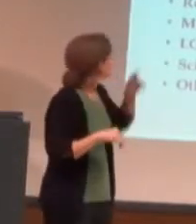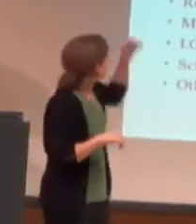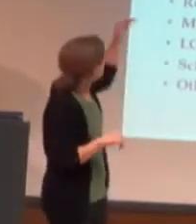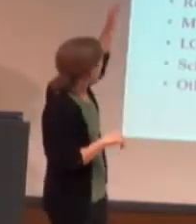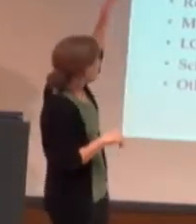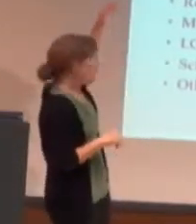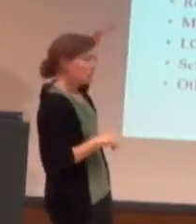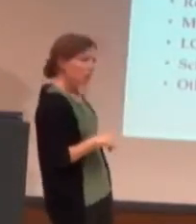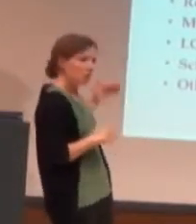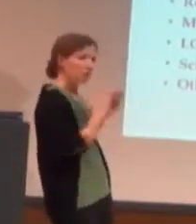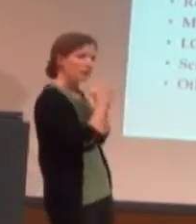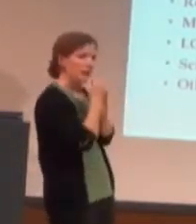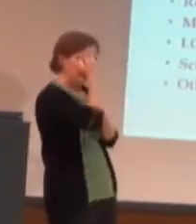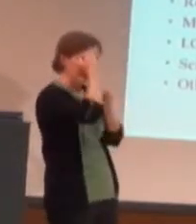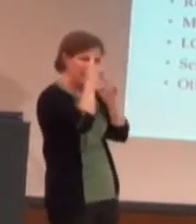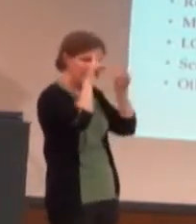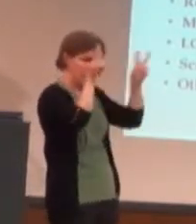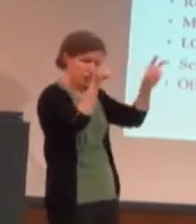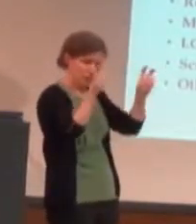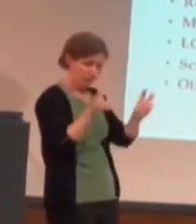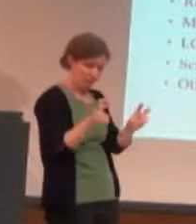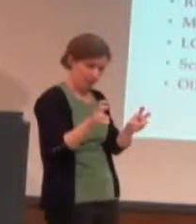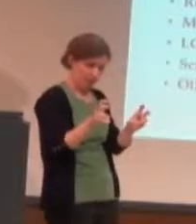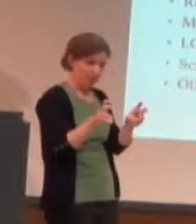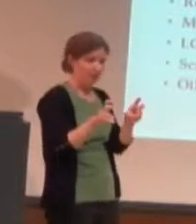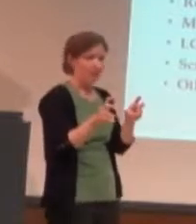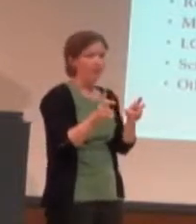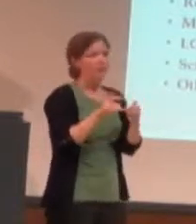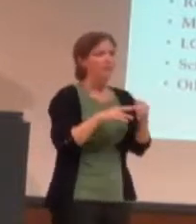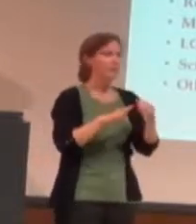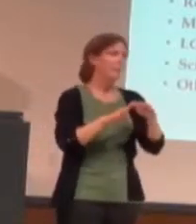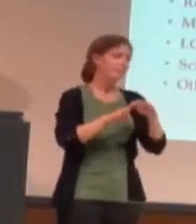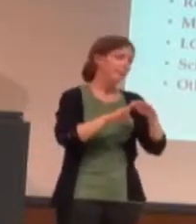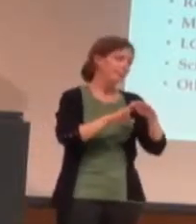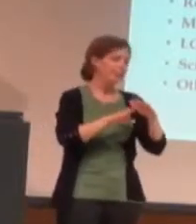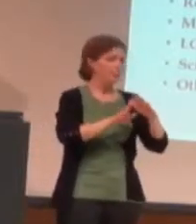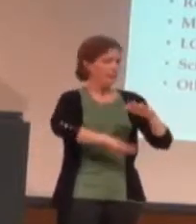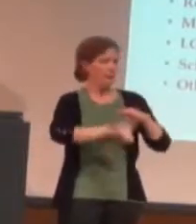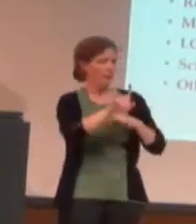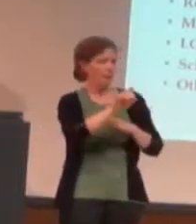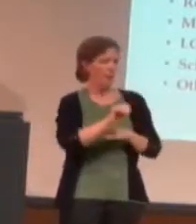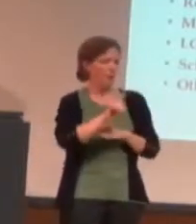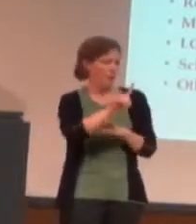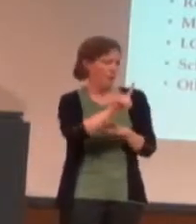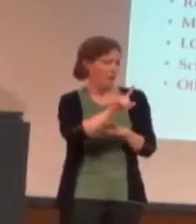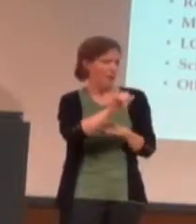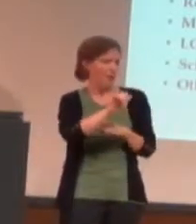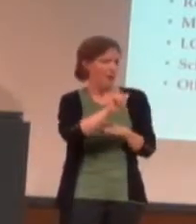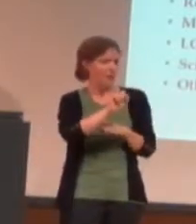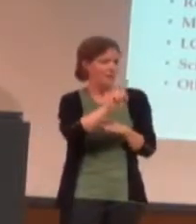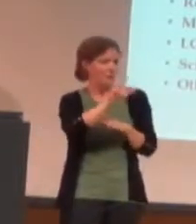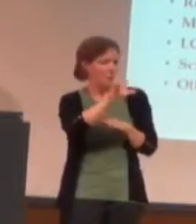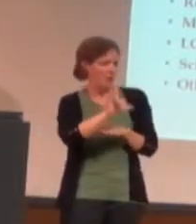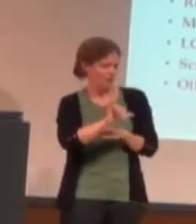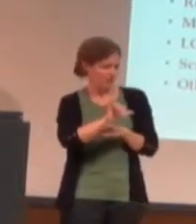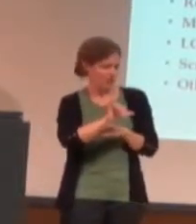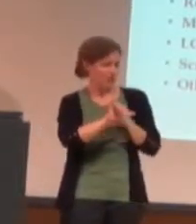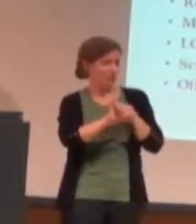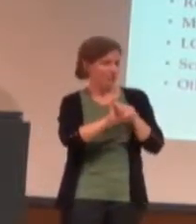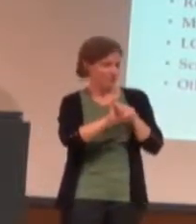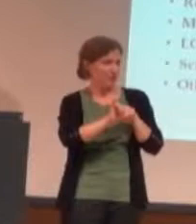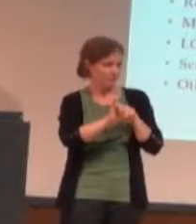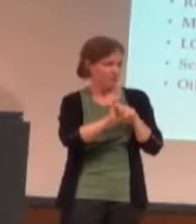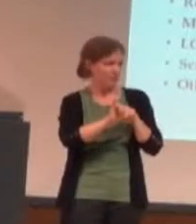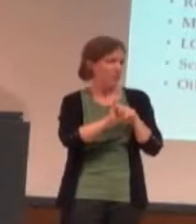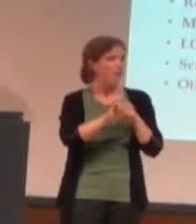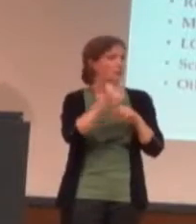cover when you're talking about basic 101 sexuality, which is what I'm talking about on what